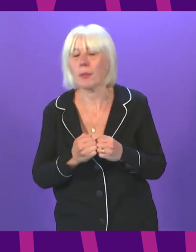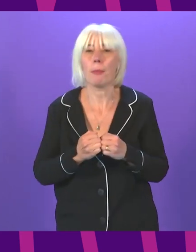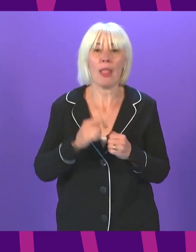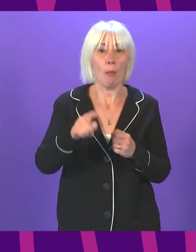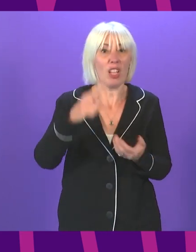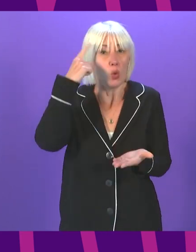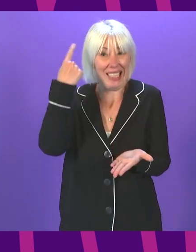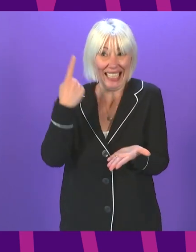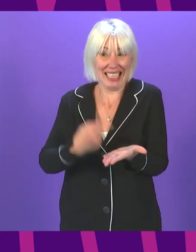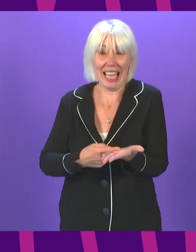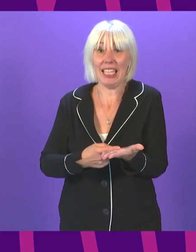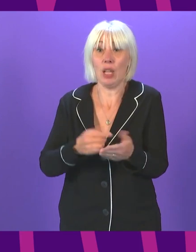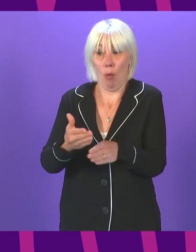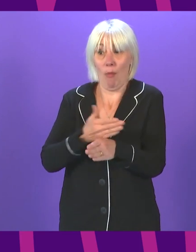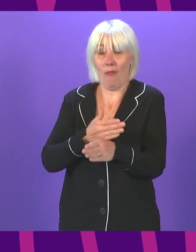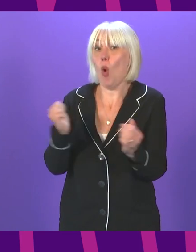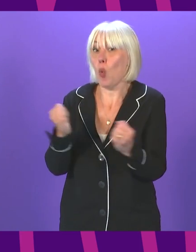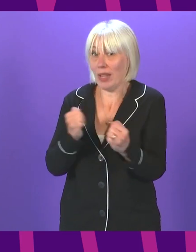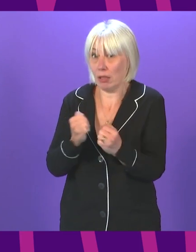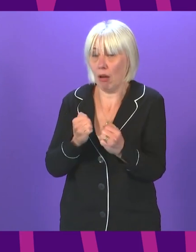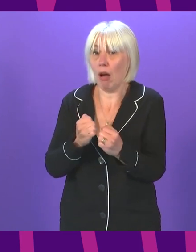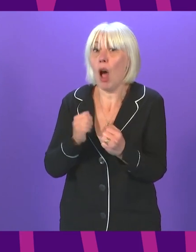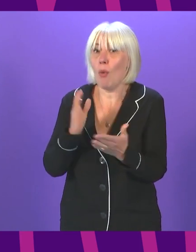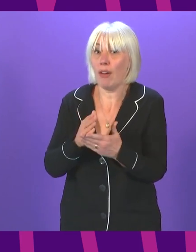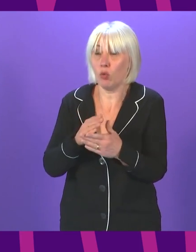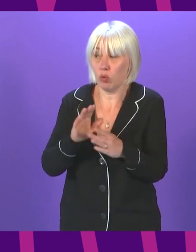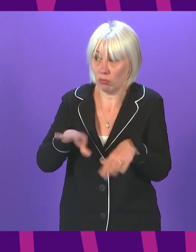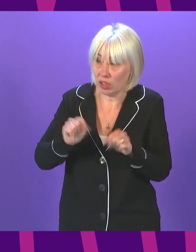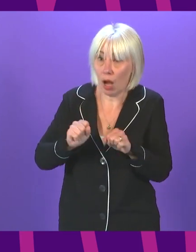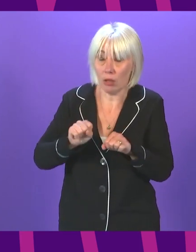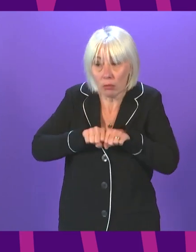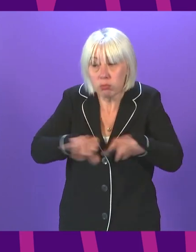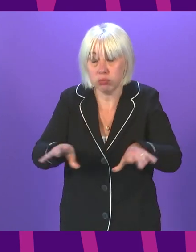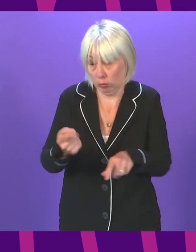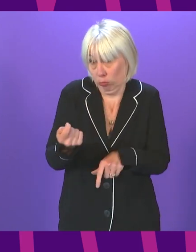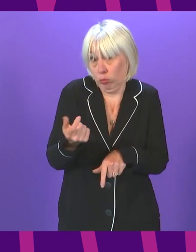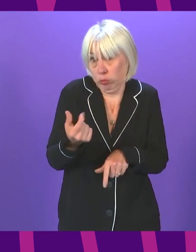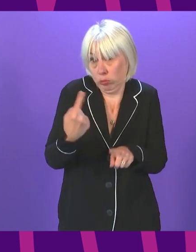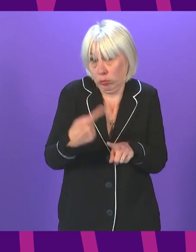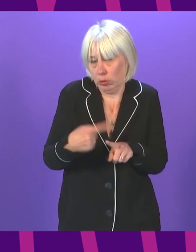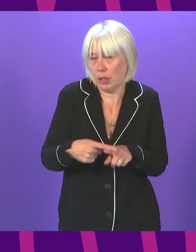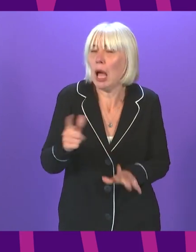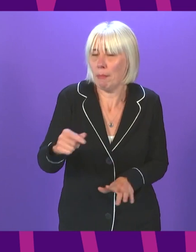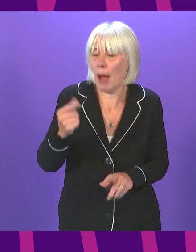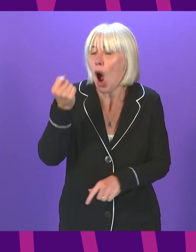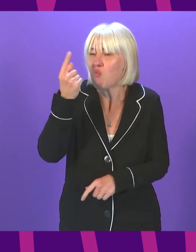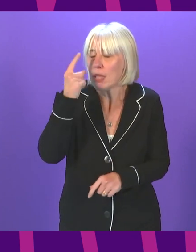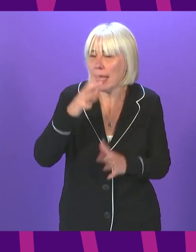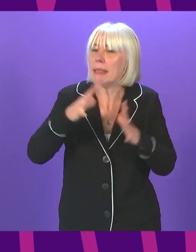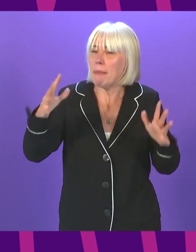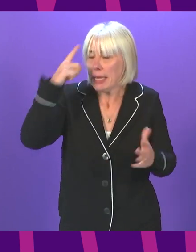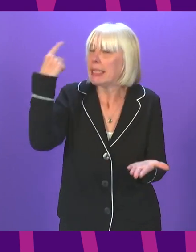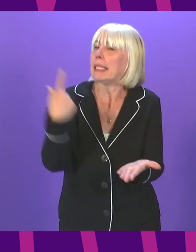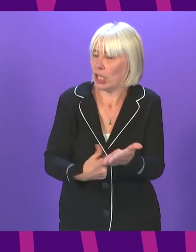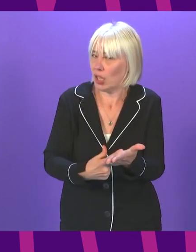this nature to have an impact before winter, we would have to take and implement it quickly. However, I recognise that it is a significant decision. So, in my